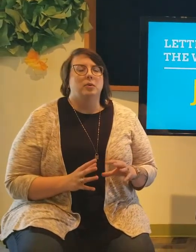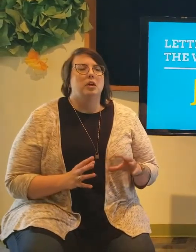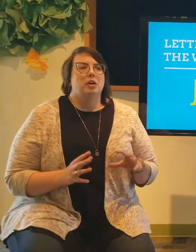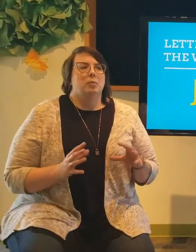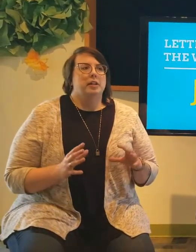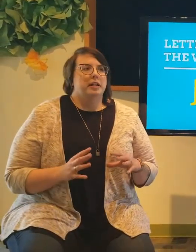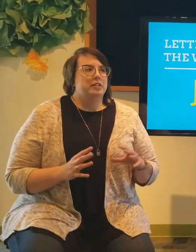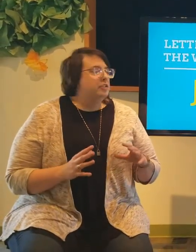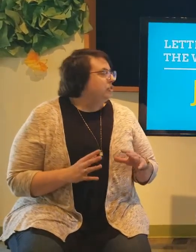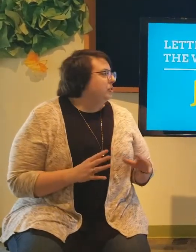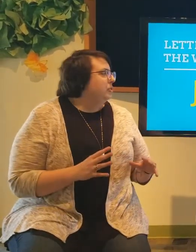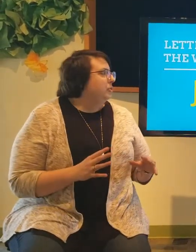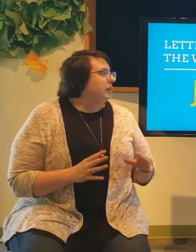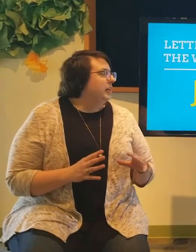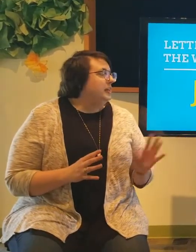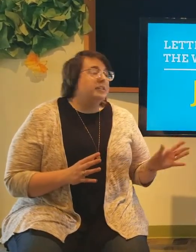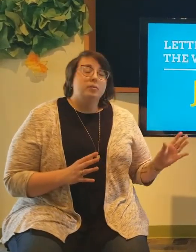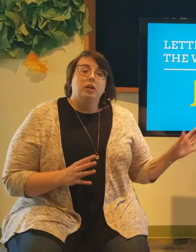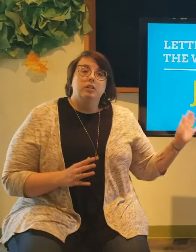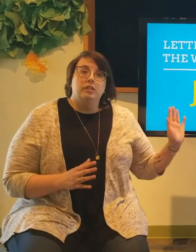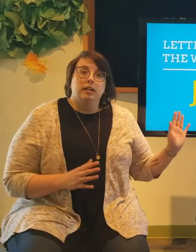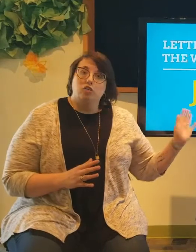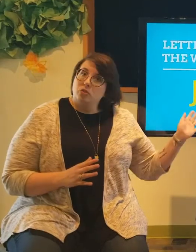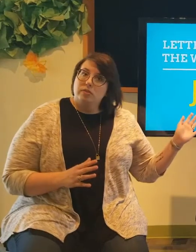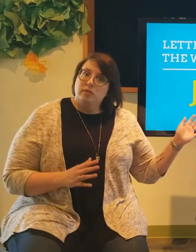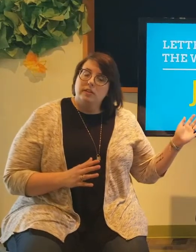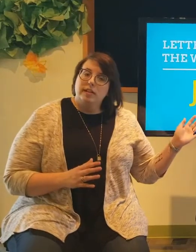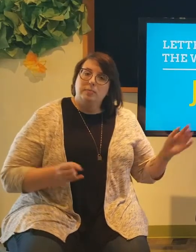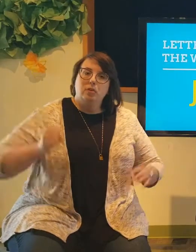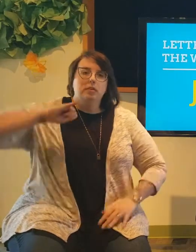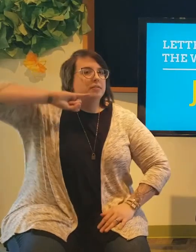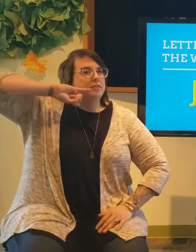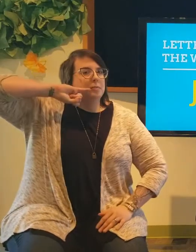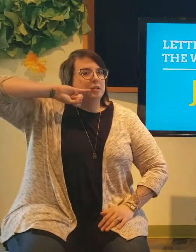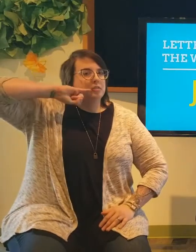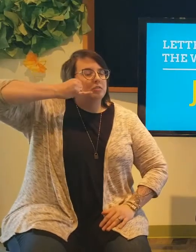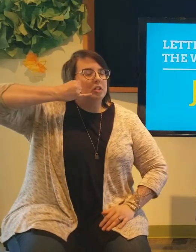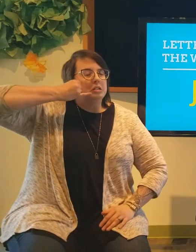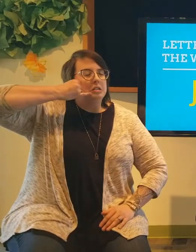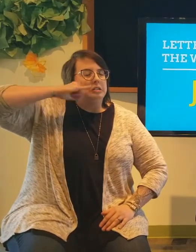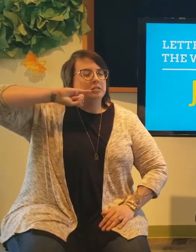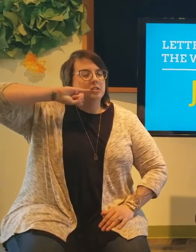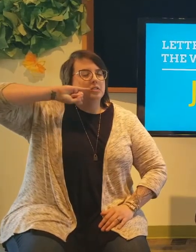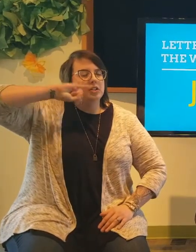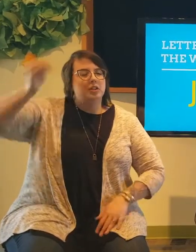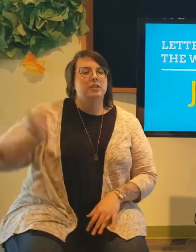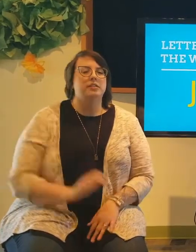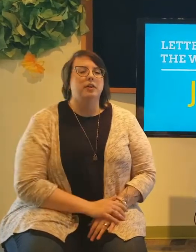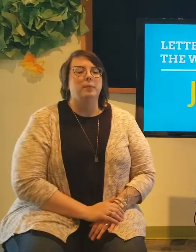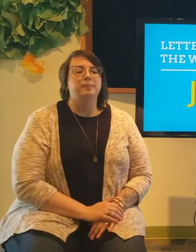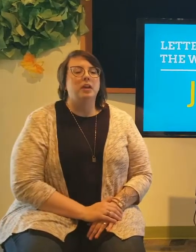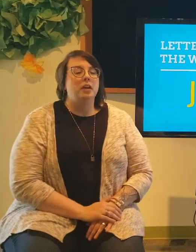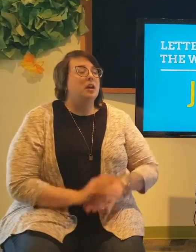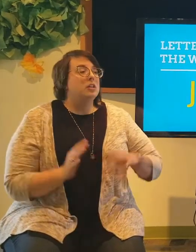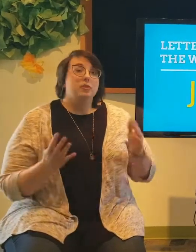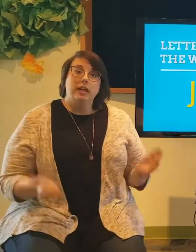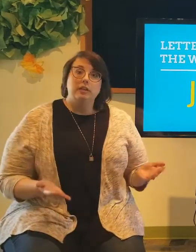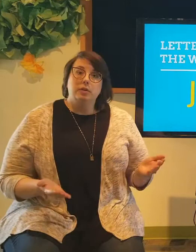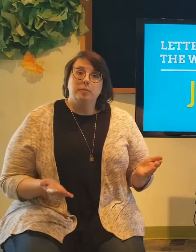we like to do easy ones like juice, for example, flipping it around. So that is where we